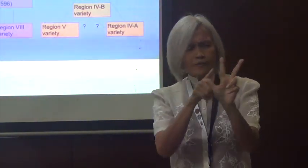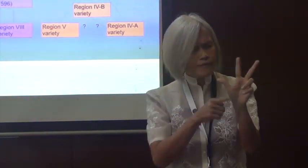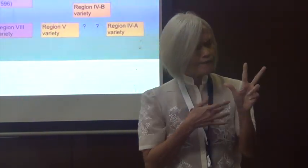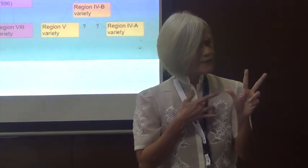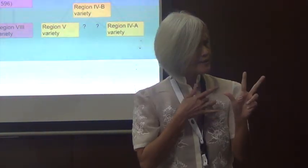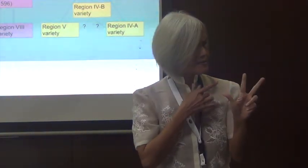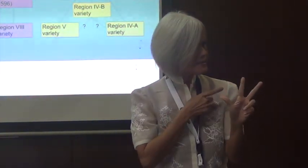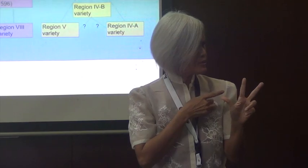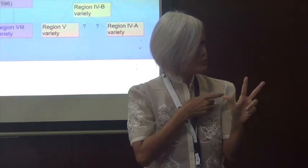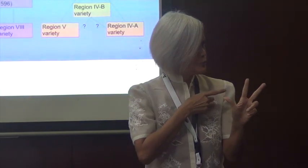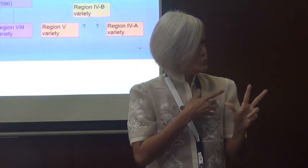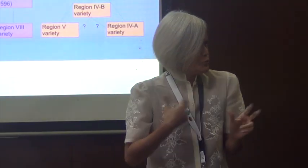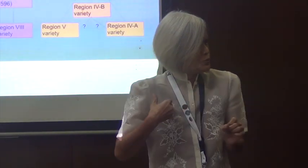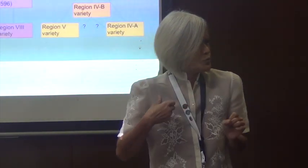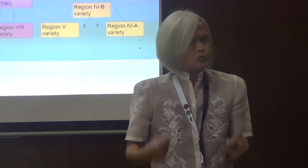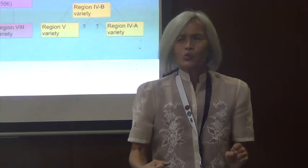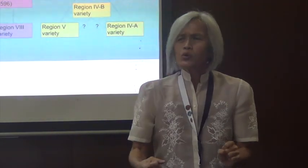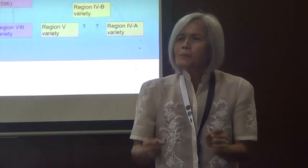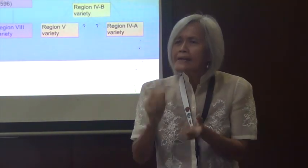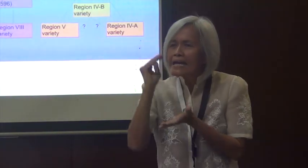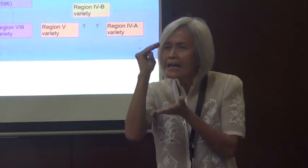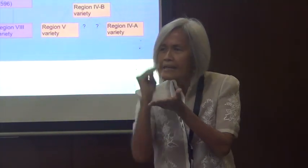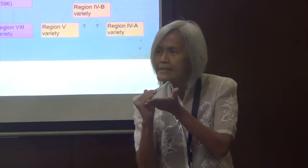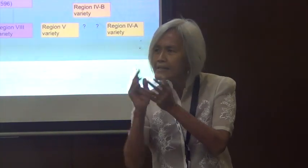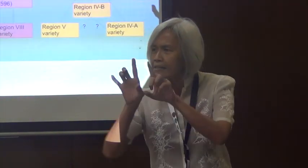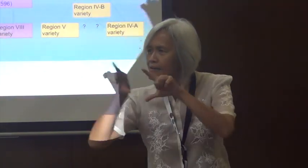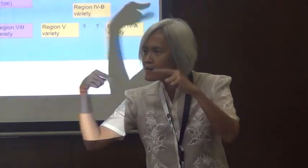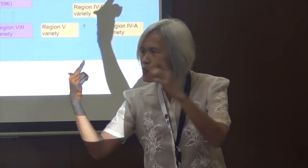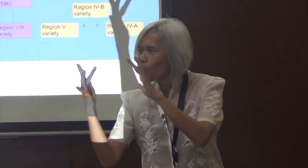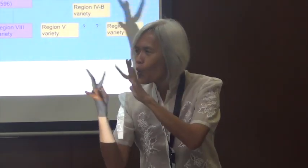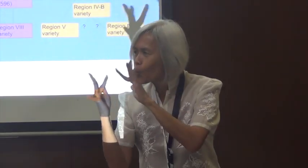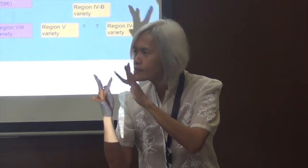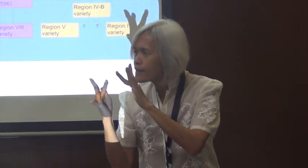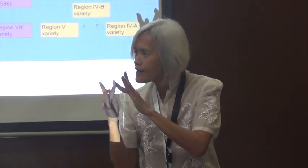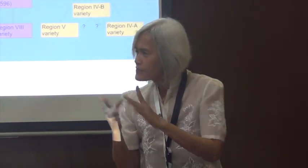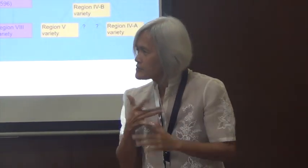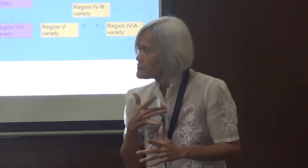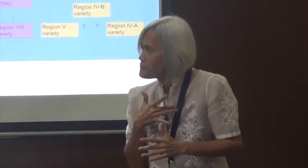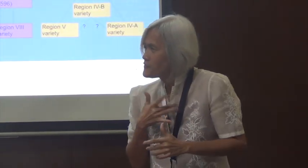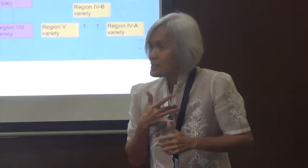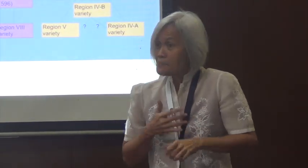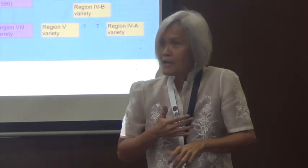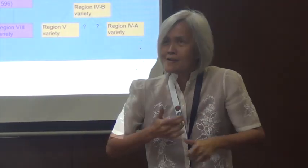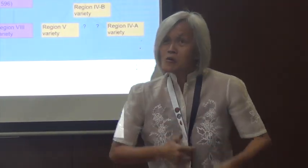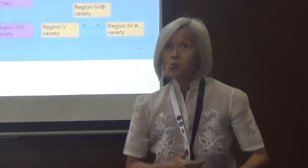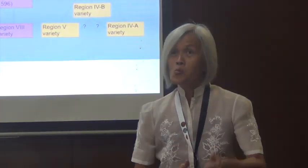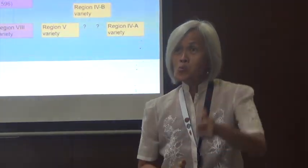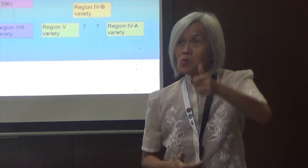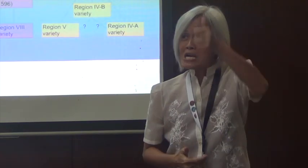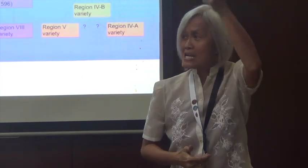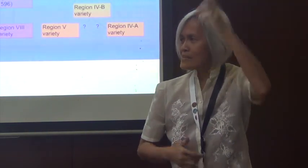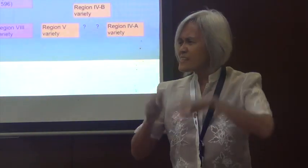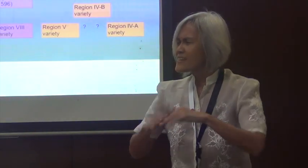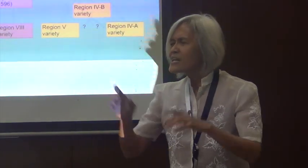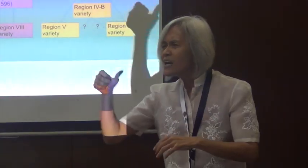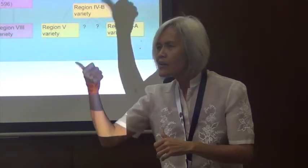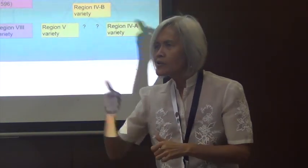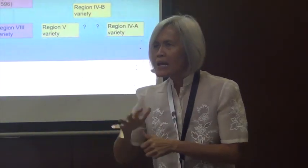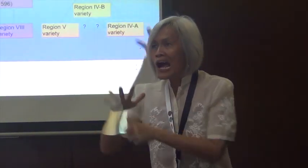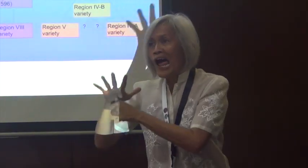Tagalog as the spoken language. And so I felt that it was good to, these places didn't have much,